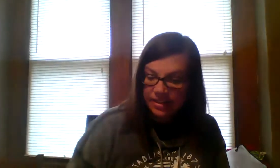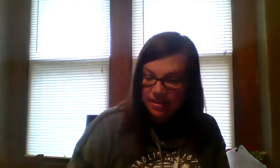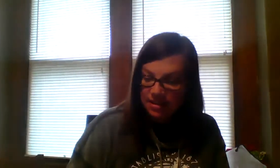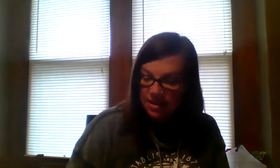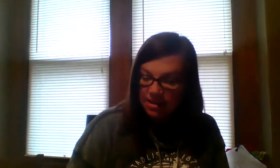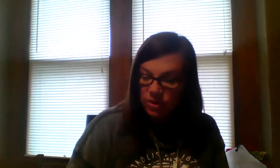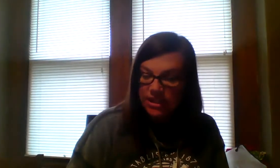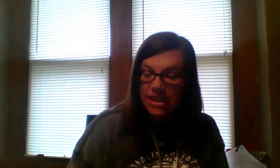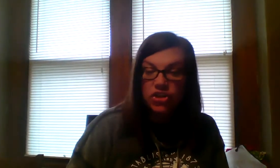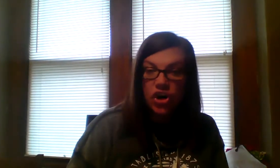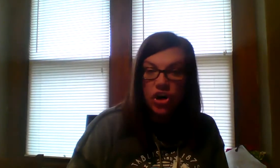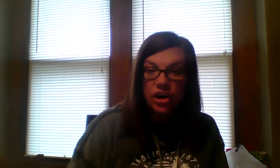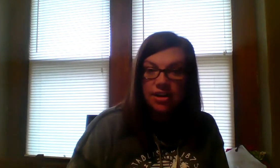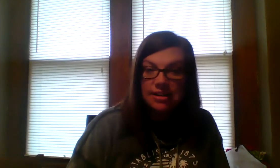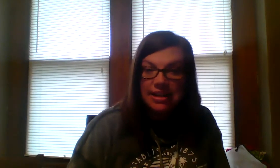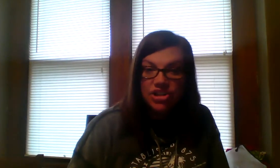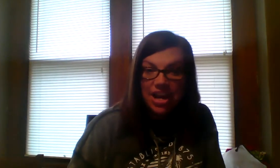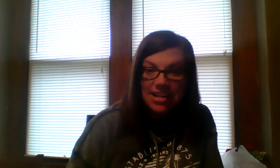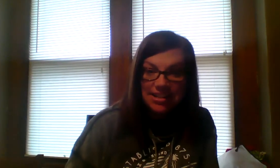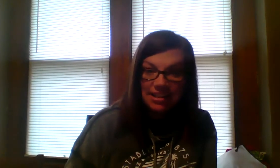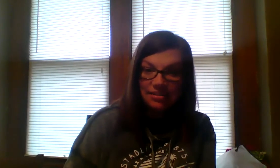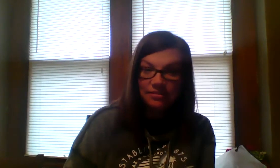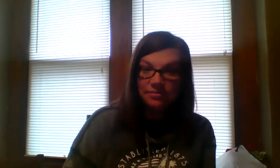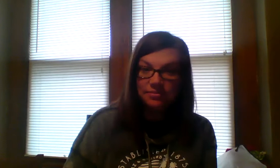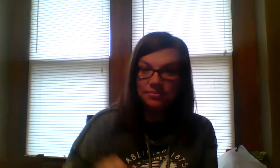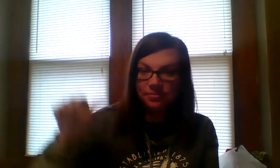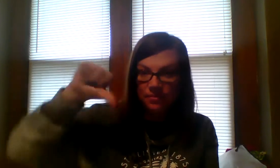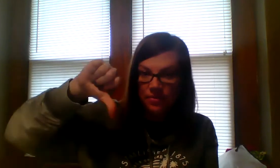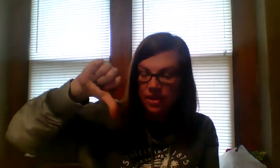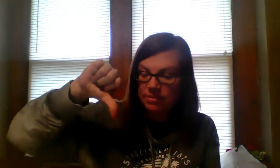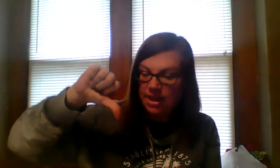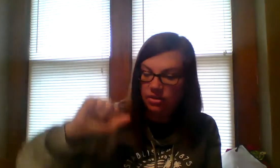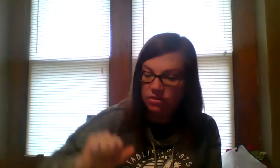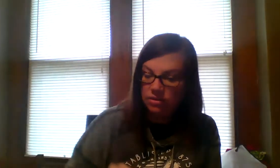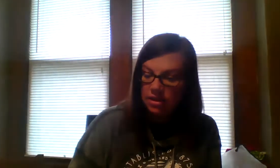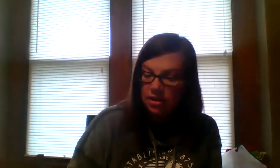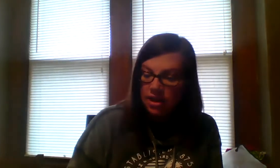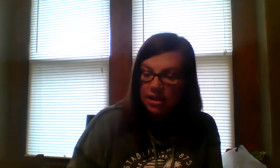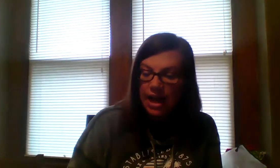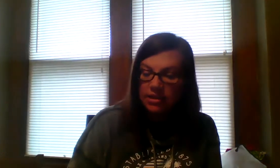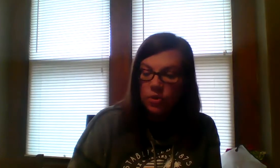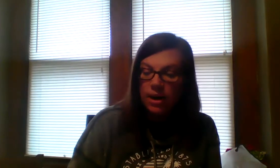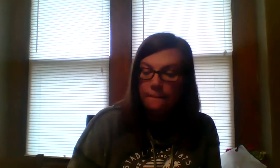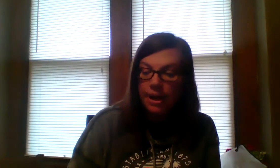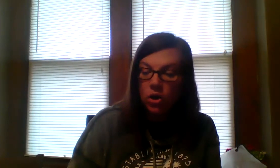The next one, teacher, teaches. Thumbs down. And the last one, pickle,